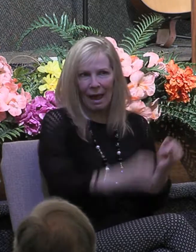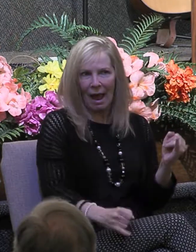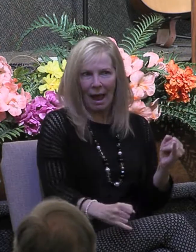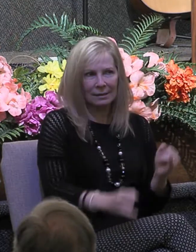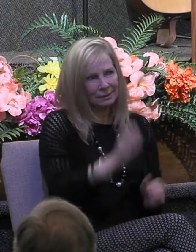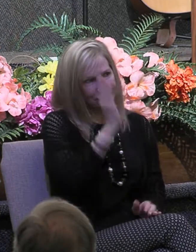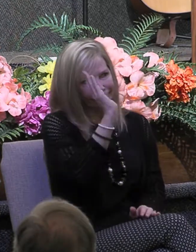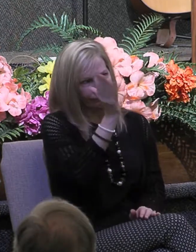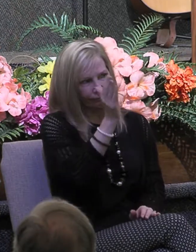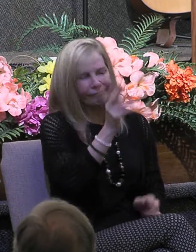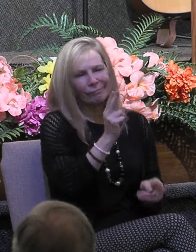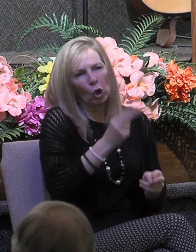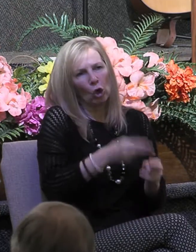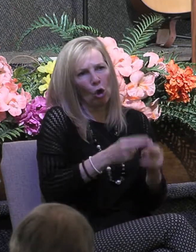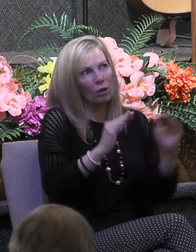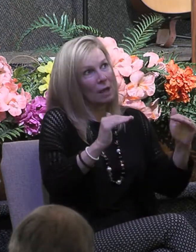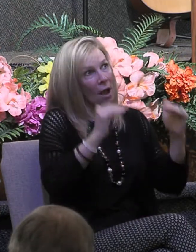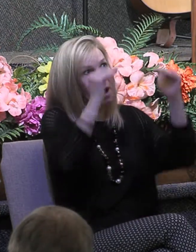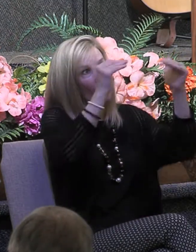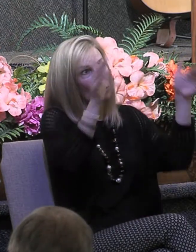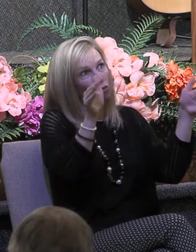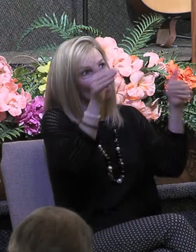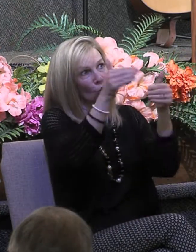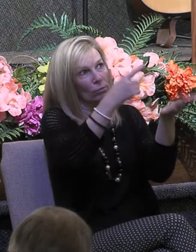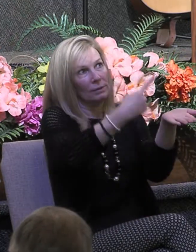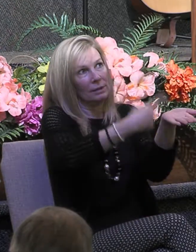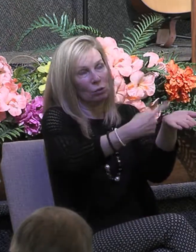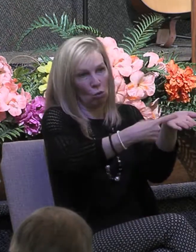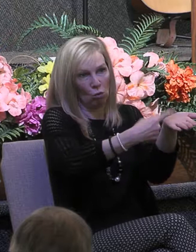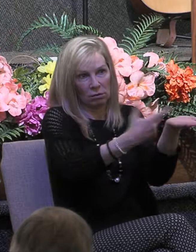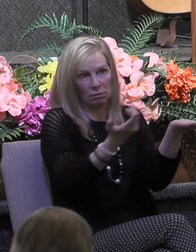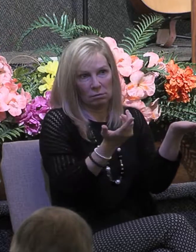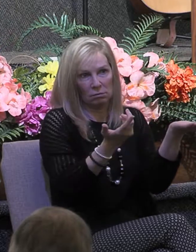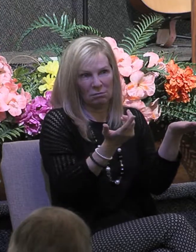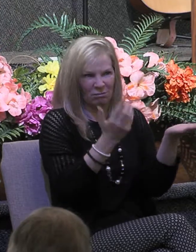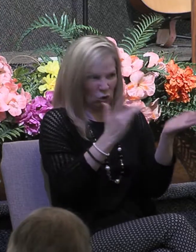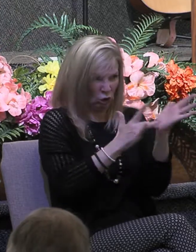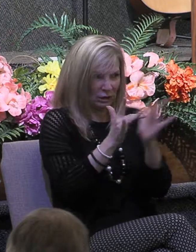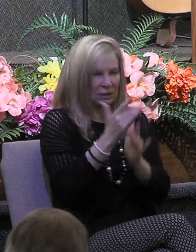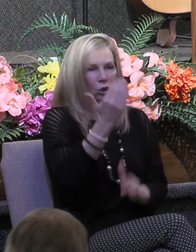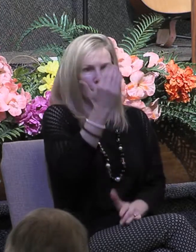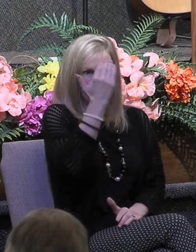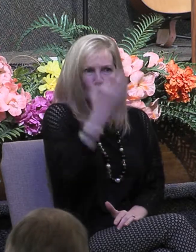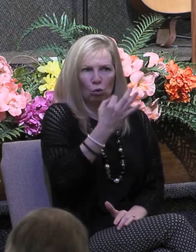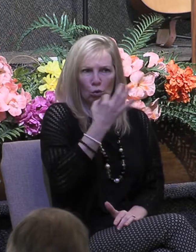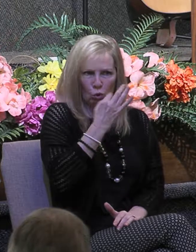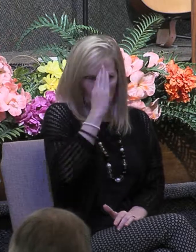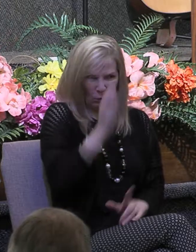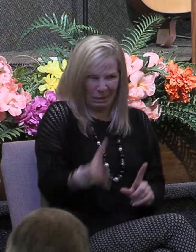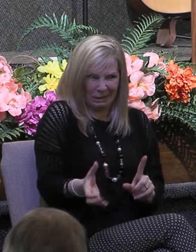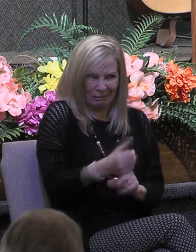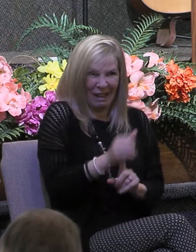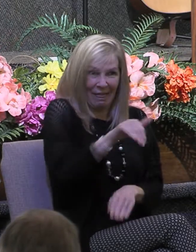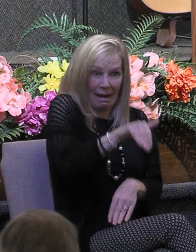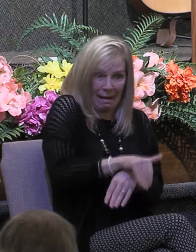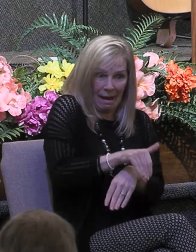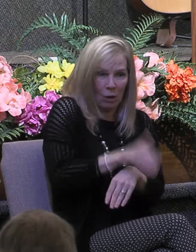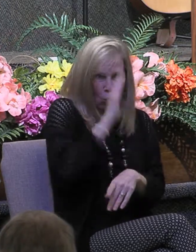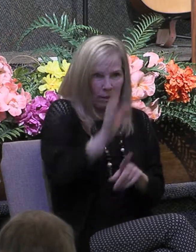also known as the upper room discourse, knowing that he was about to be arrested later that night and crucified the next